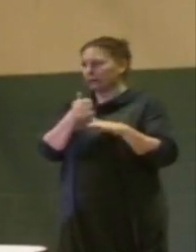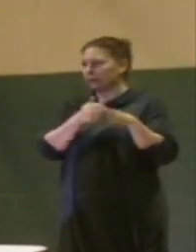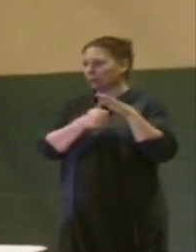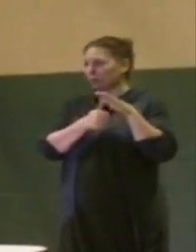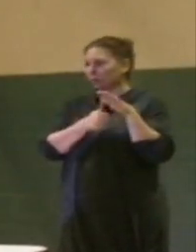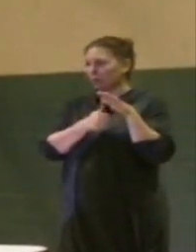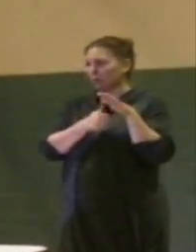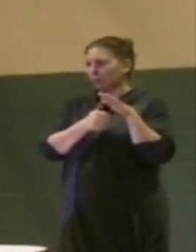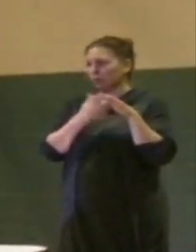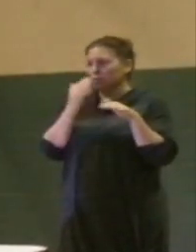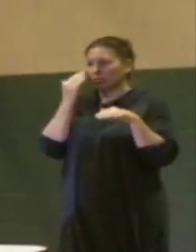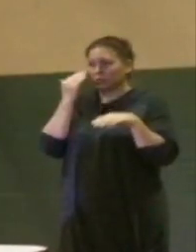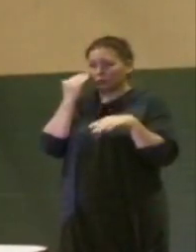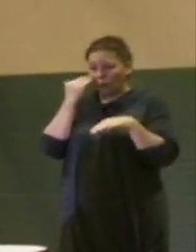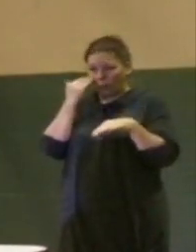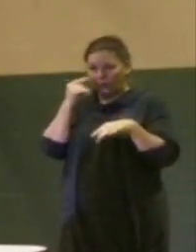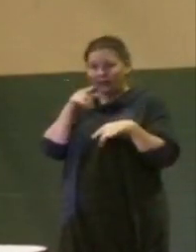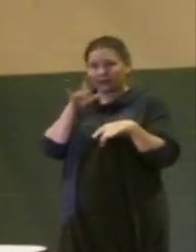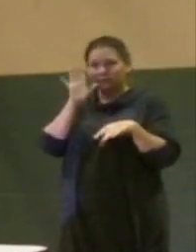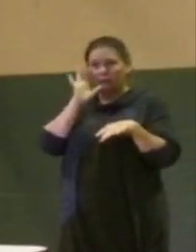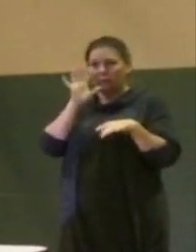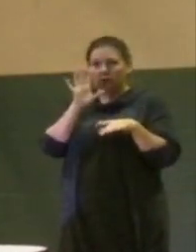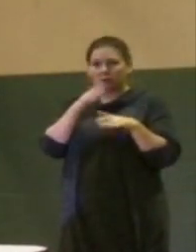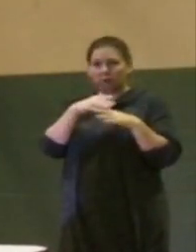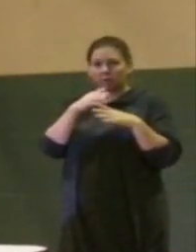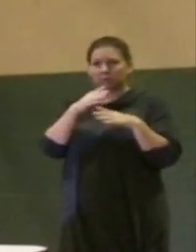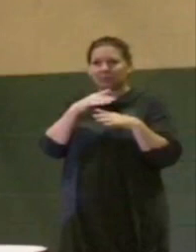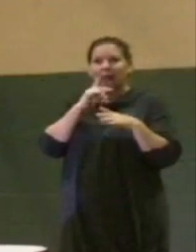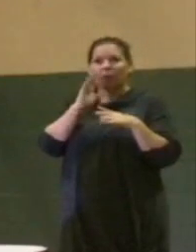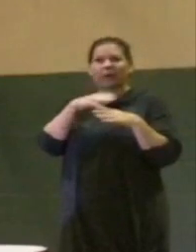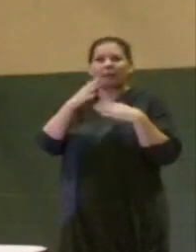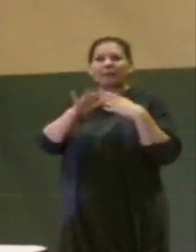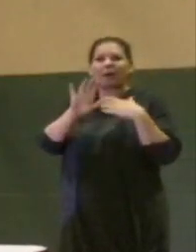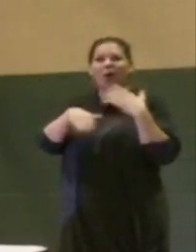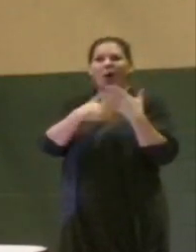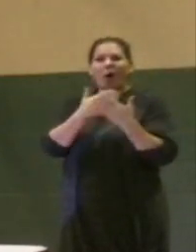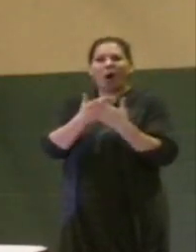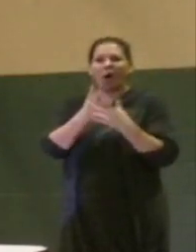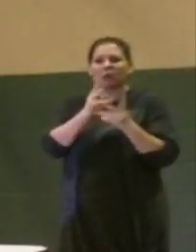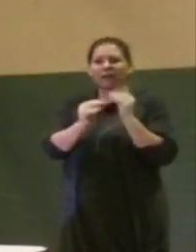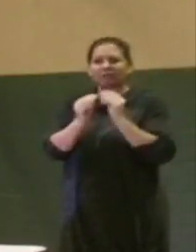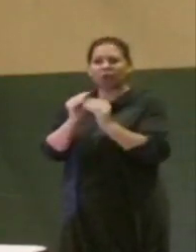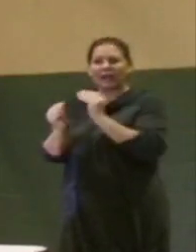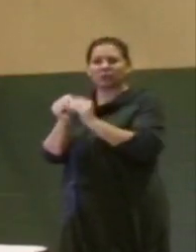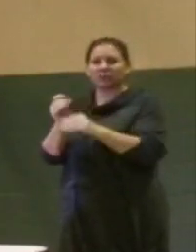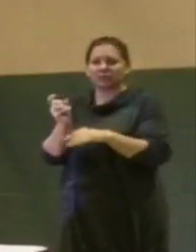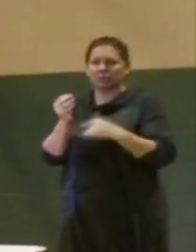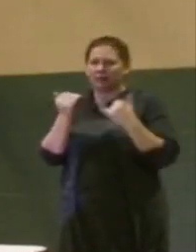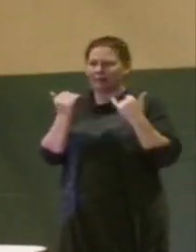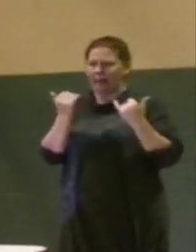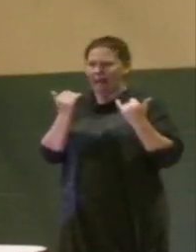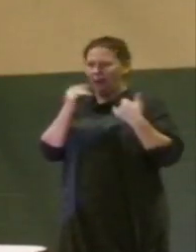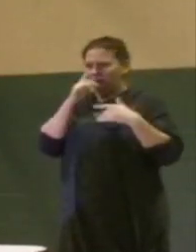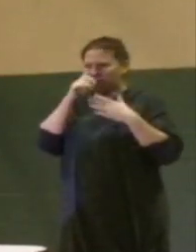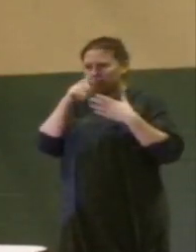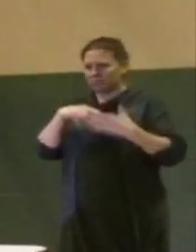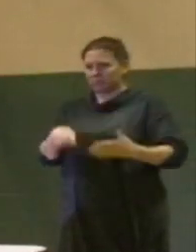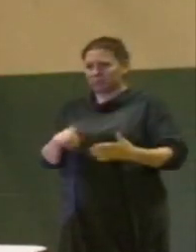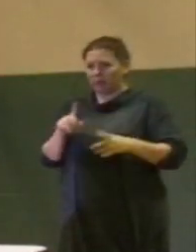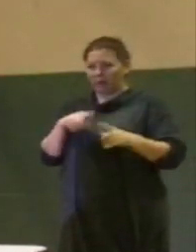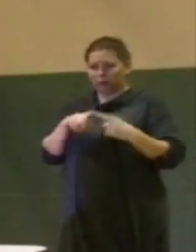assumption that it would complete all restoration. And so now in doing the research today,